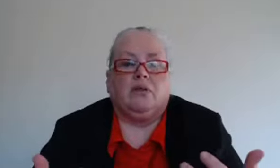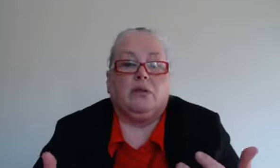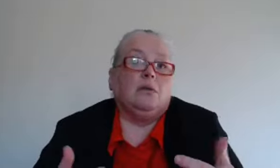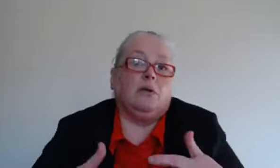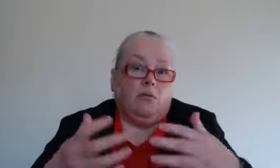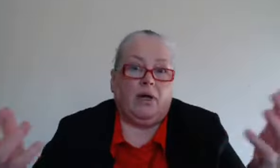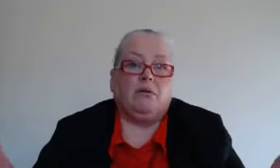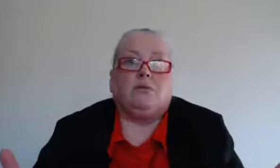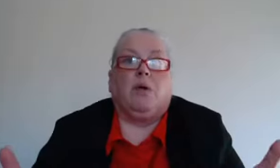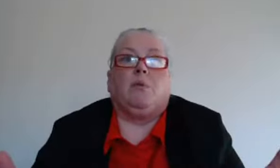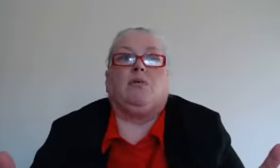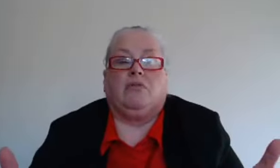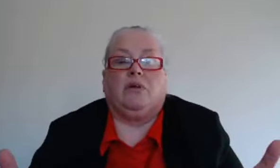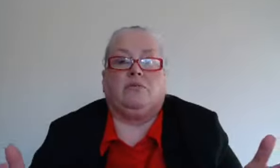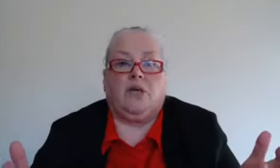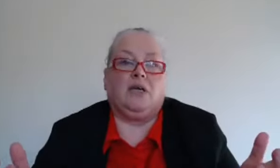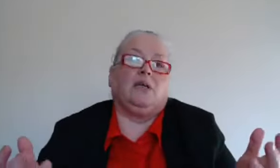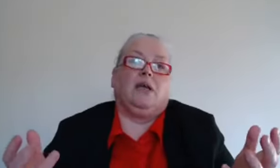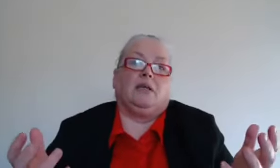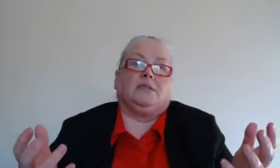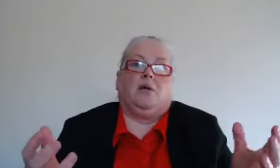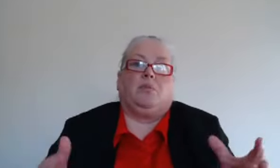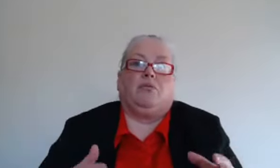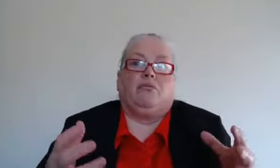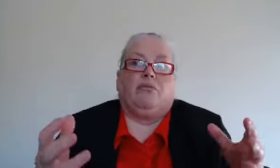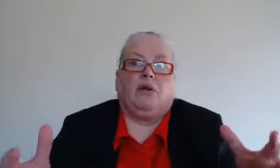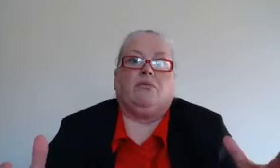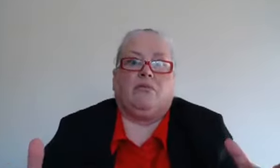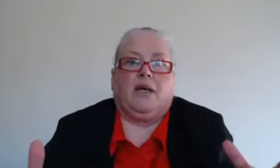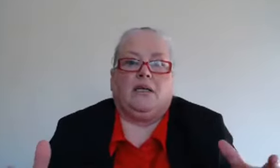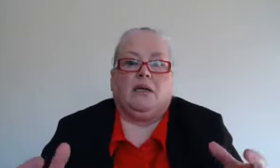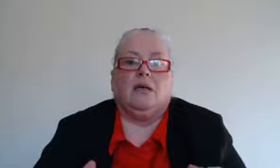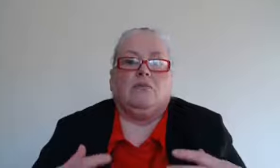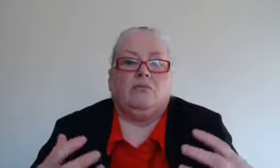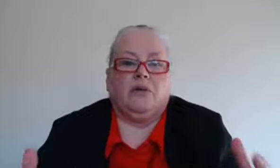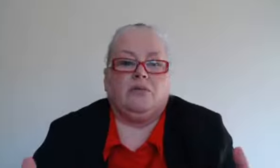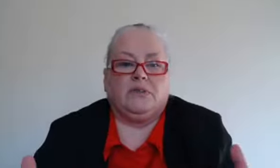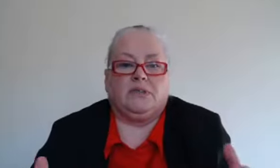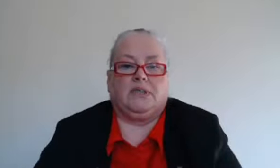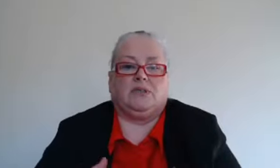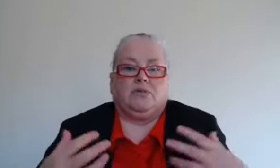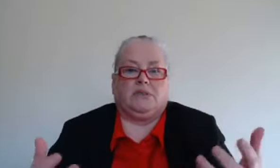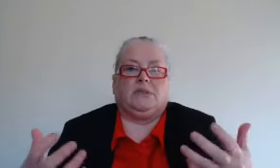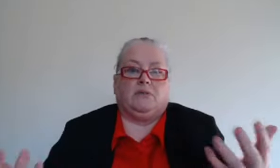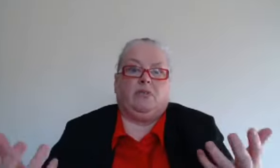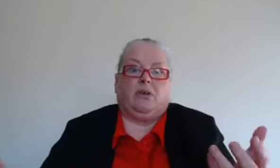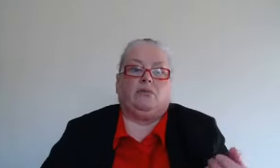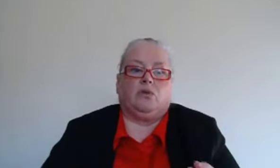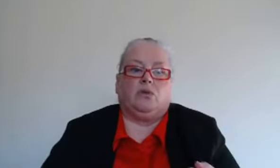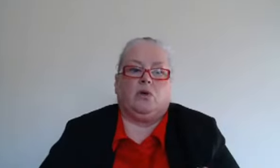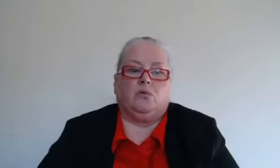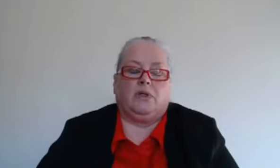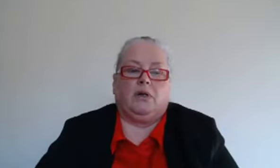around maybe fear of taking the next step fear failing fear of success as I said fear of the unknown there